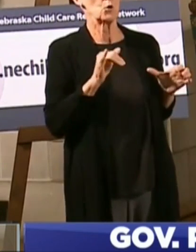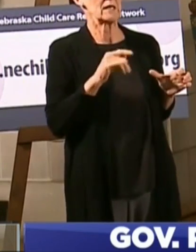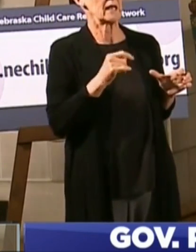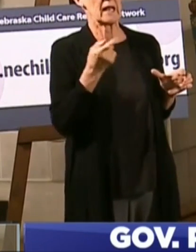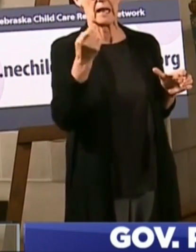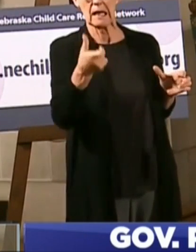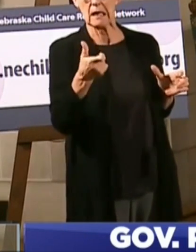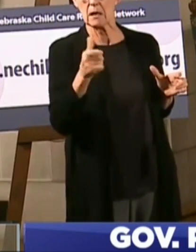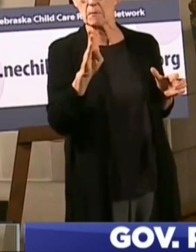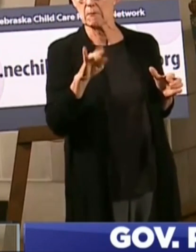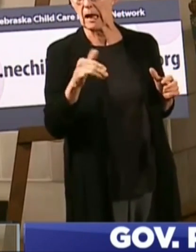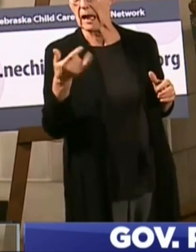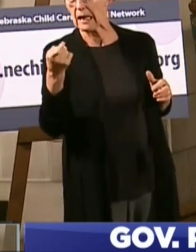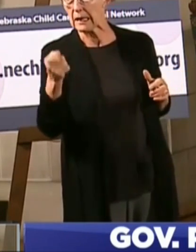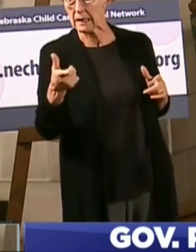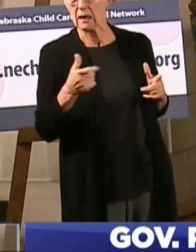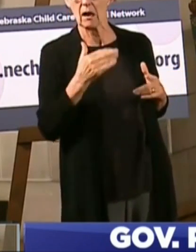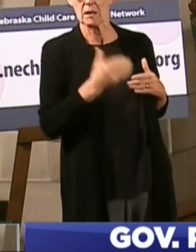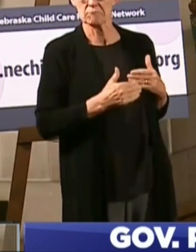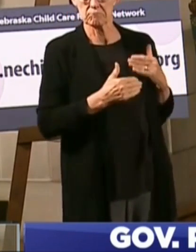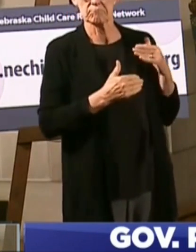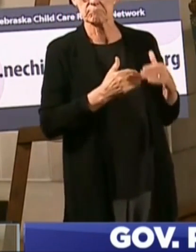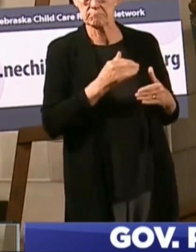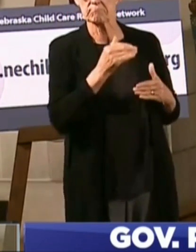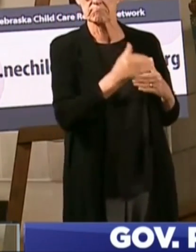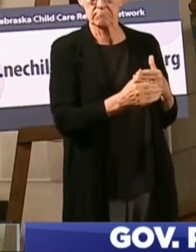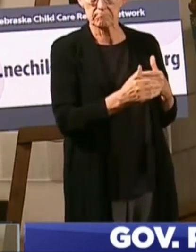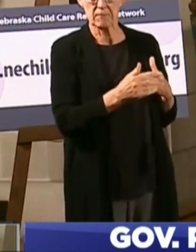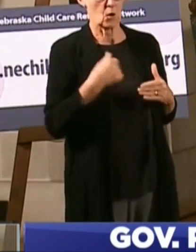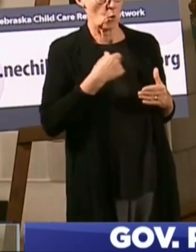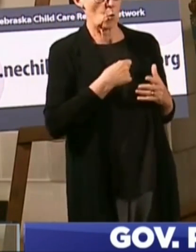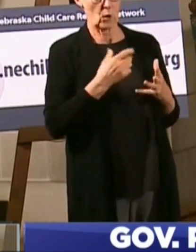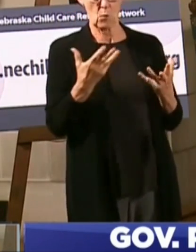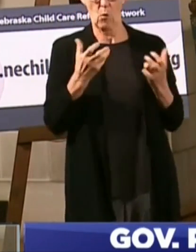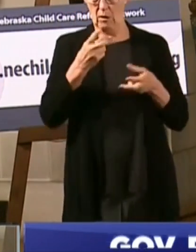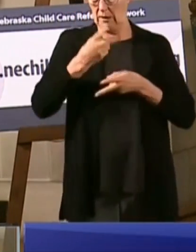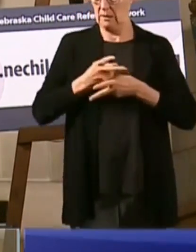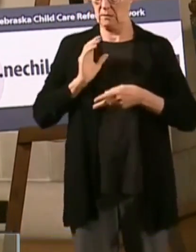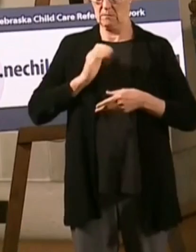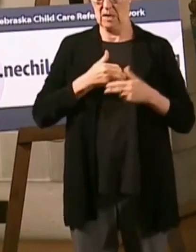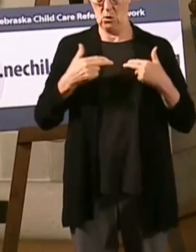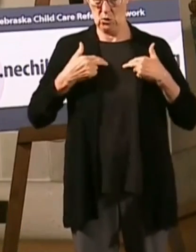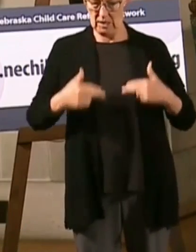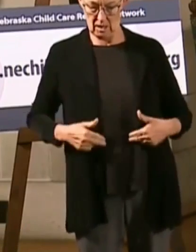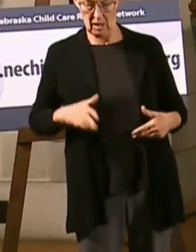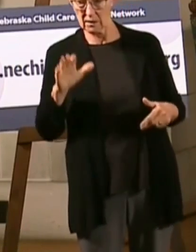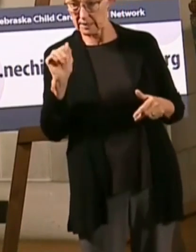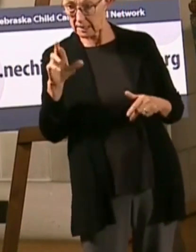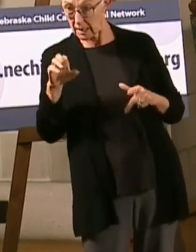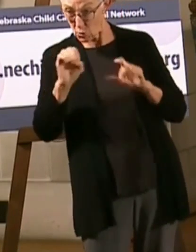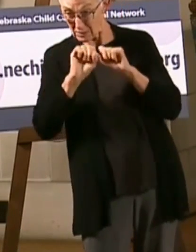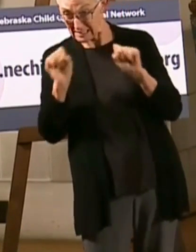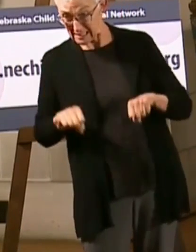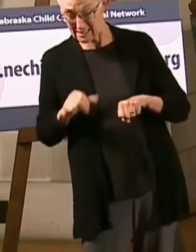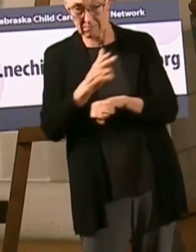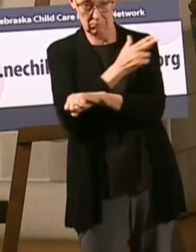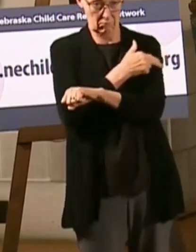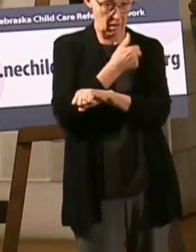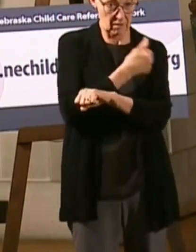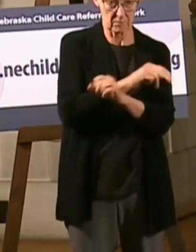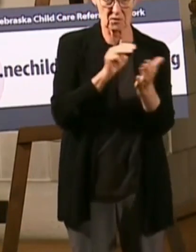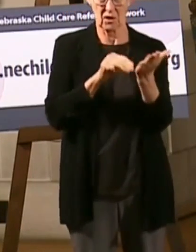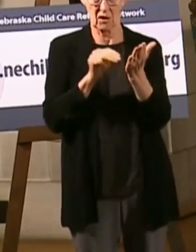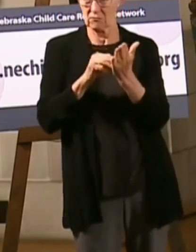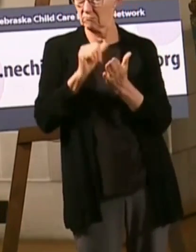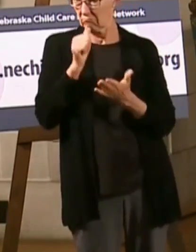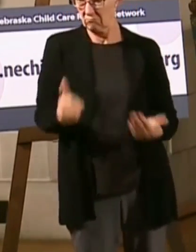we've got success in loosening them and still preserving the health care system, which is the whole goal of everything we're doing. Make sure that everybody can get access to that hospital room, that